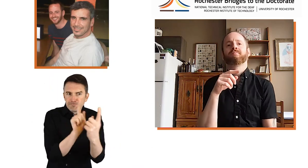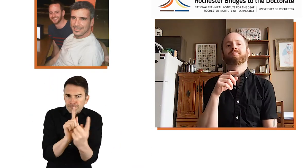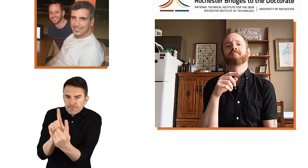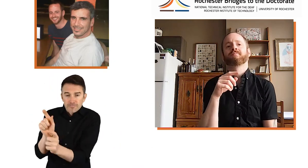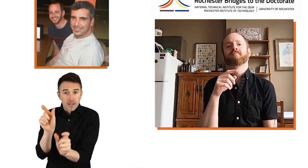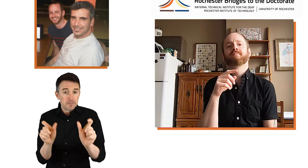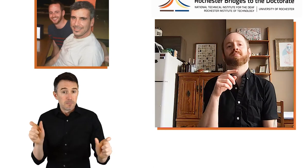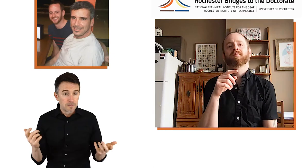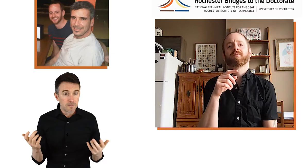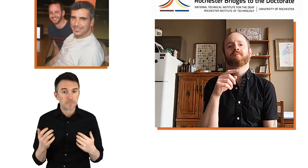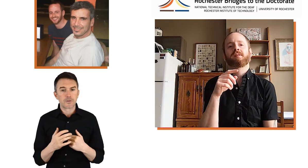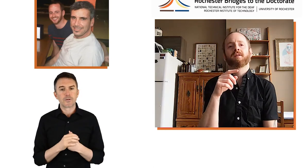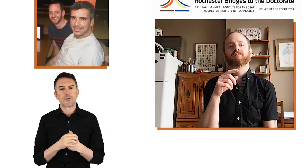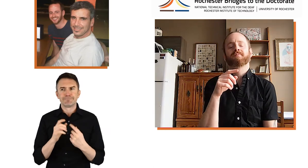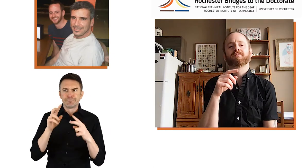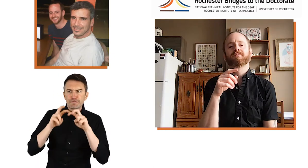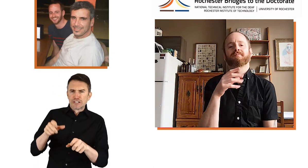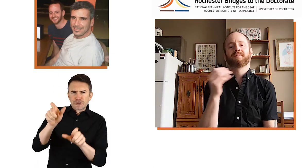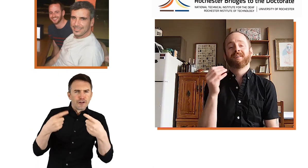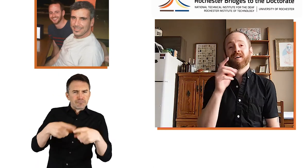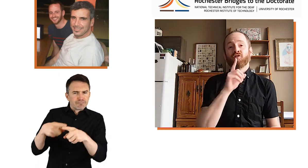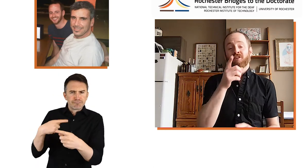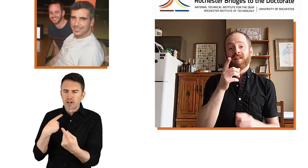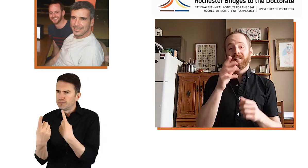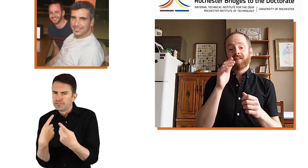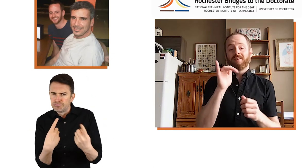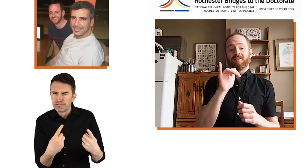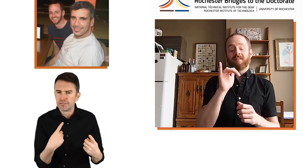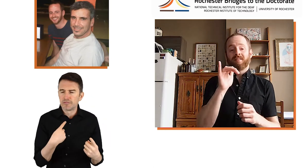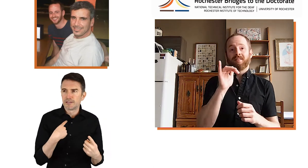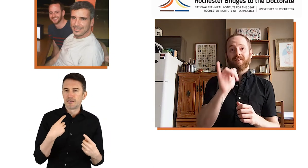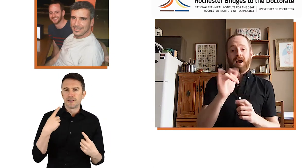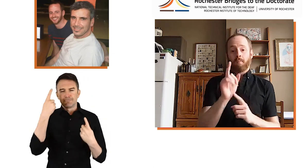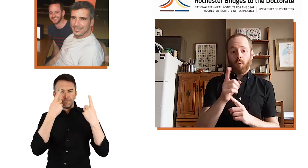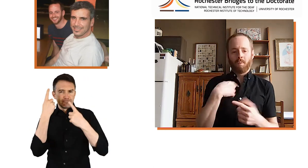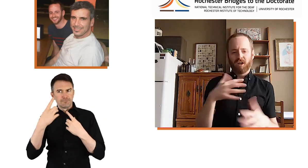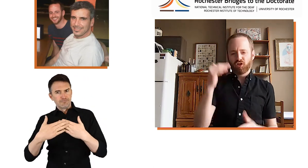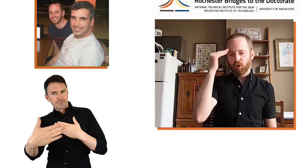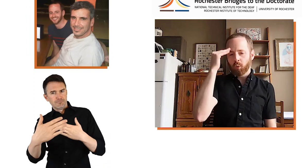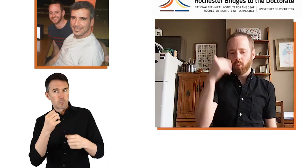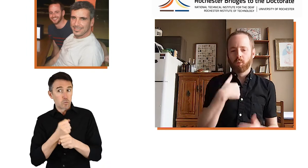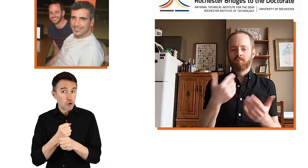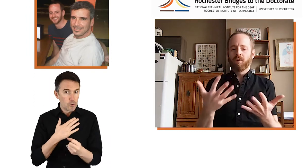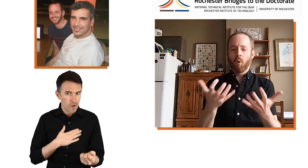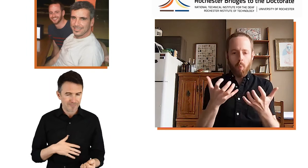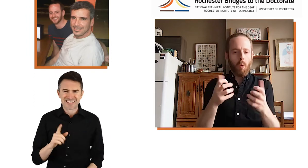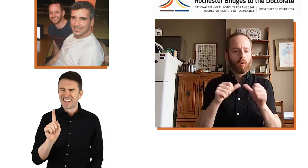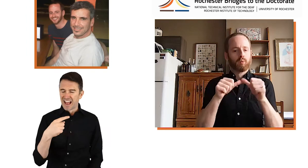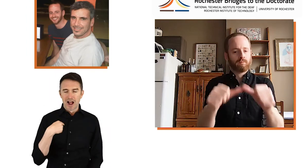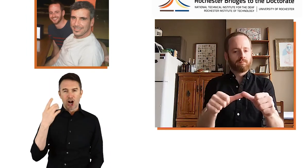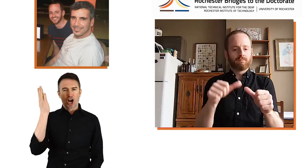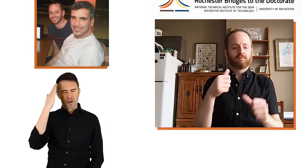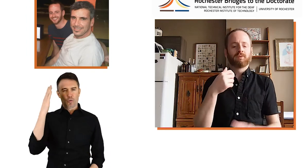researchers that I was meeting and hoping to be working with. At that moment, I knew that I wanted to